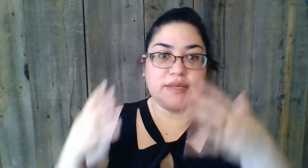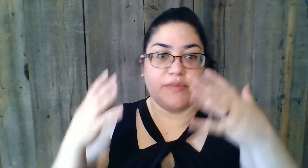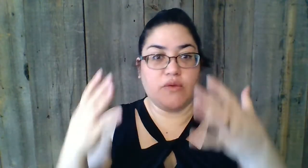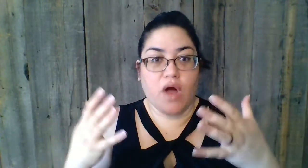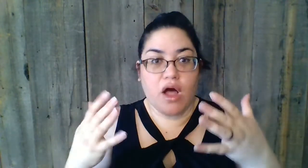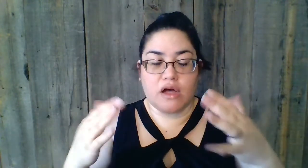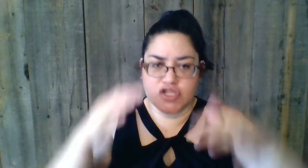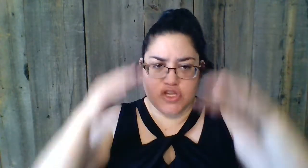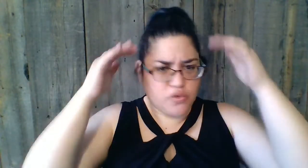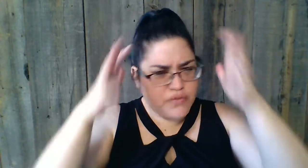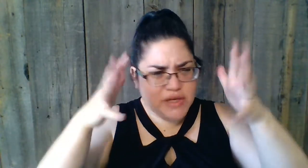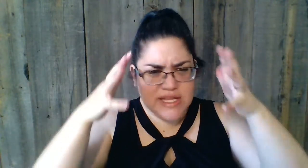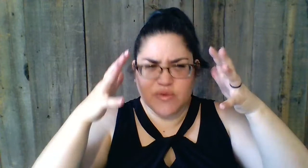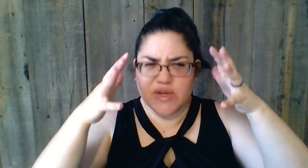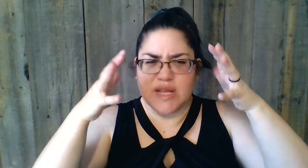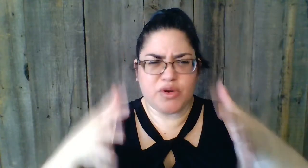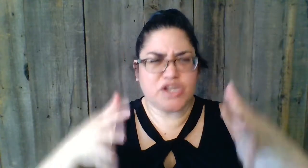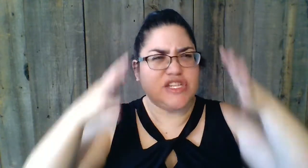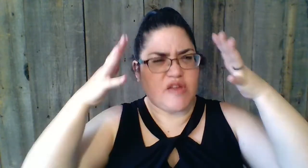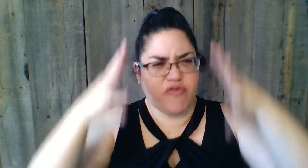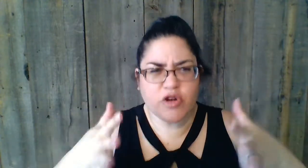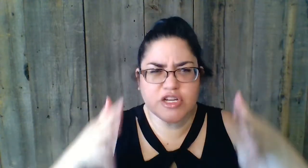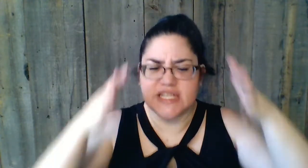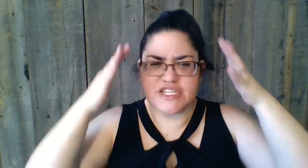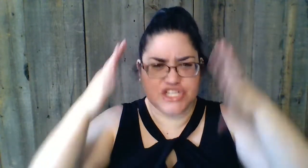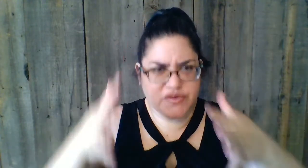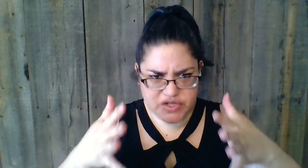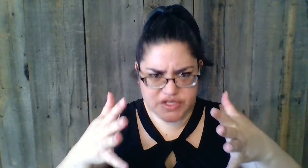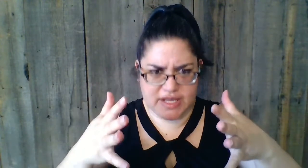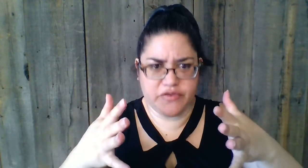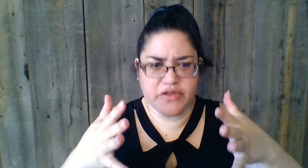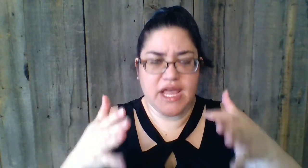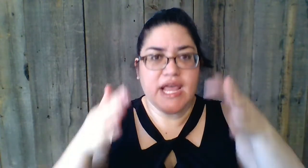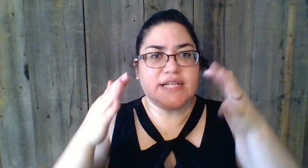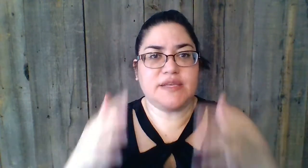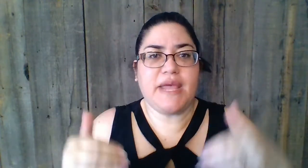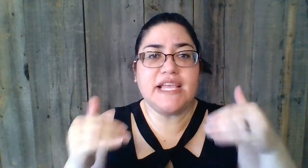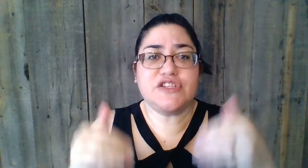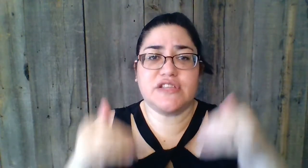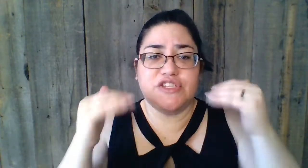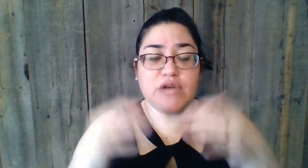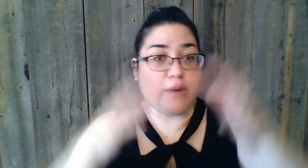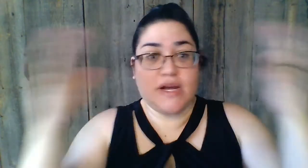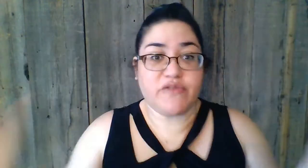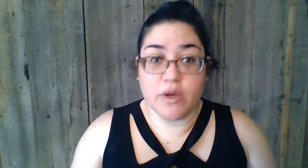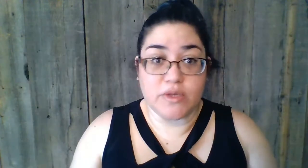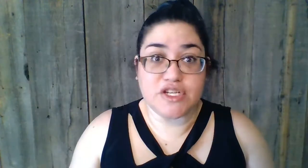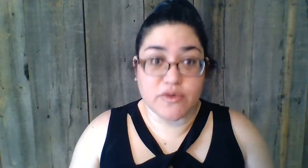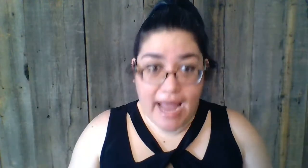something wrong, so you really, really pushed and forced and shoved yourself into making sure that you got whatever it was correct?